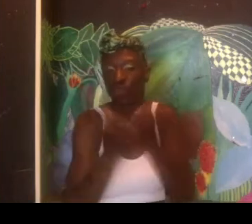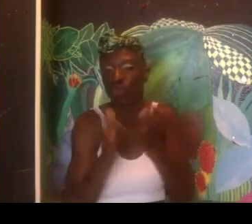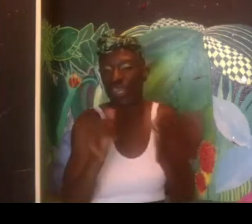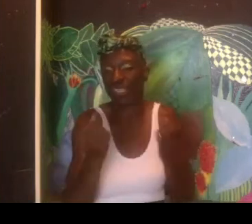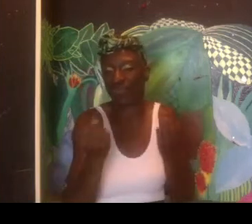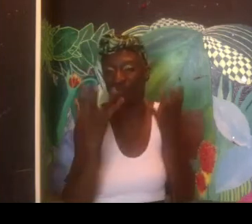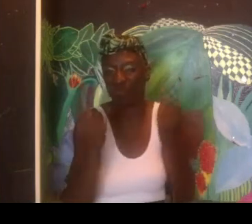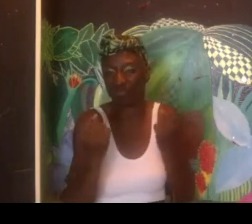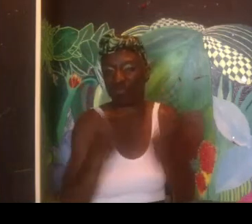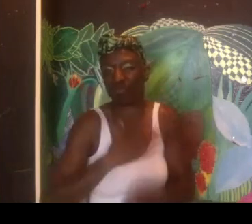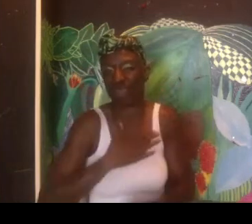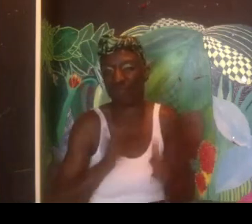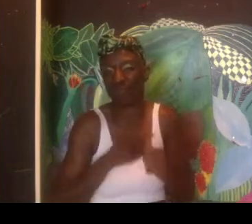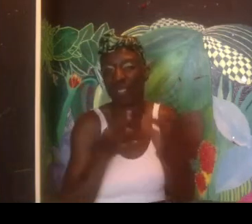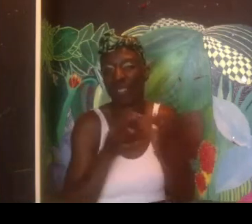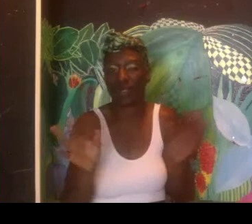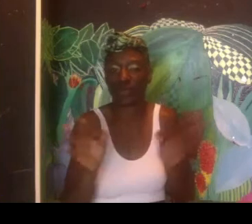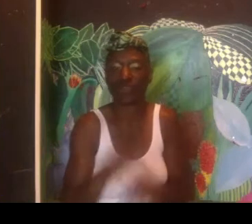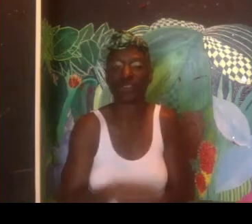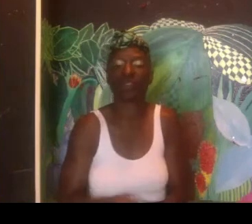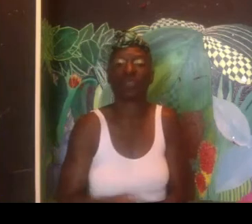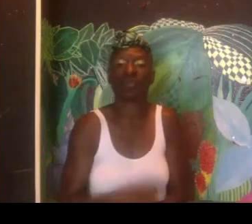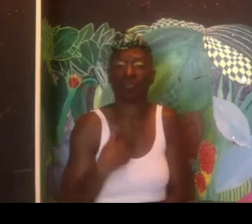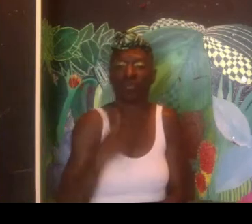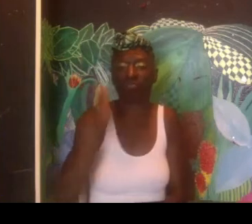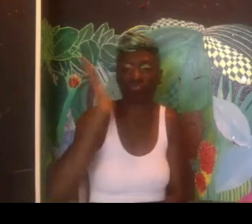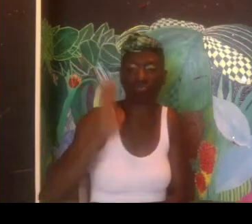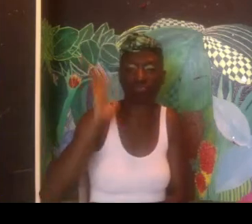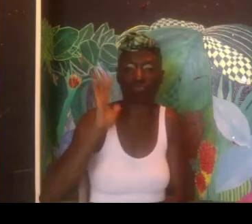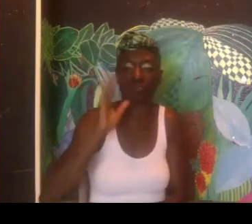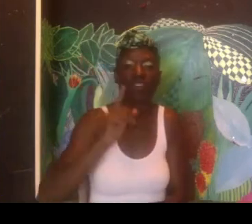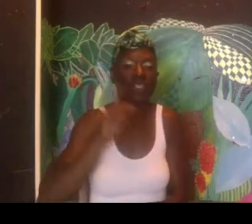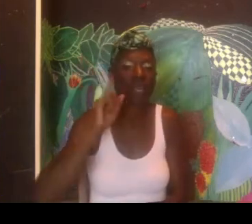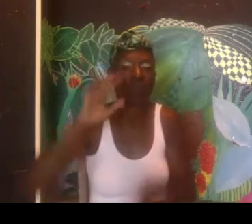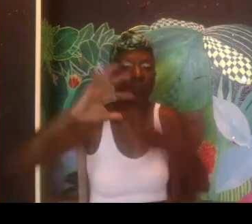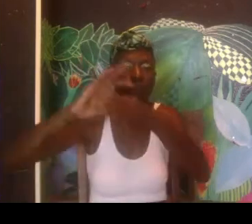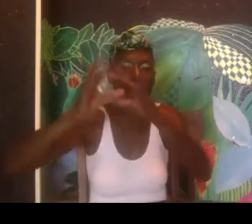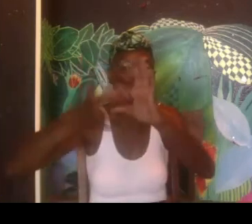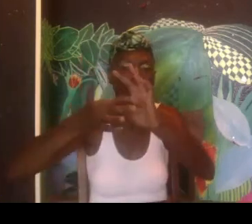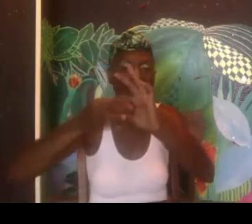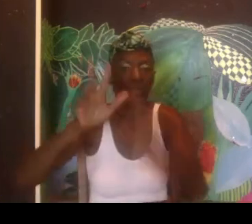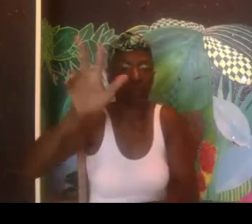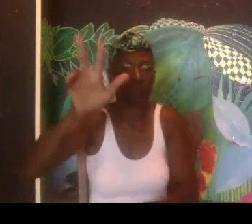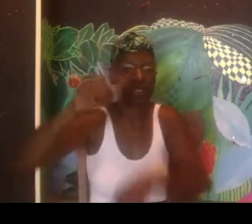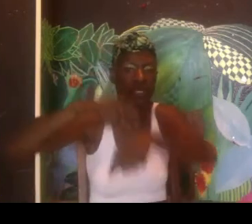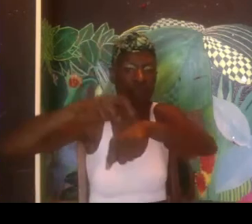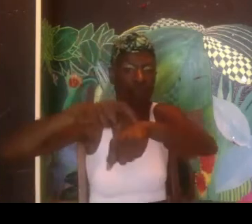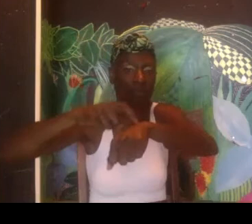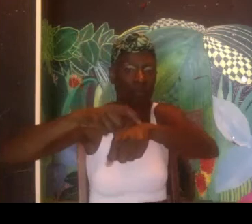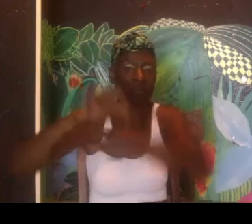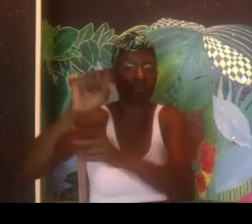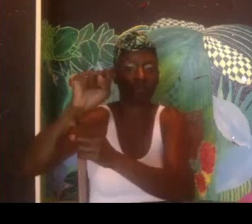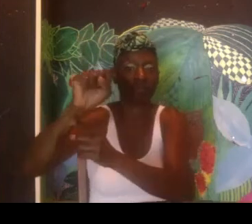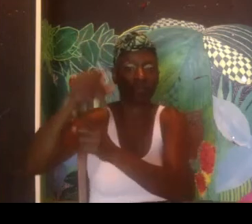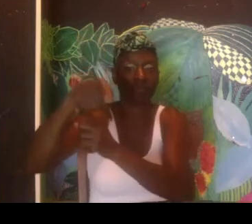and my athletics and with people from all over the world. That's my first language is American Sign Language. As well,